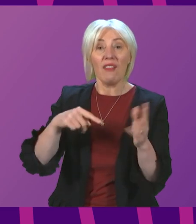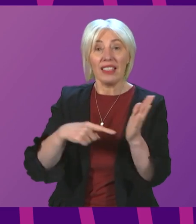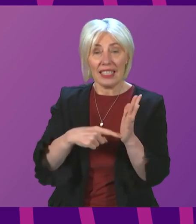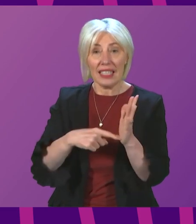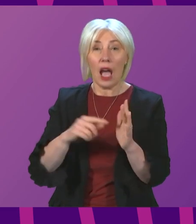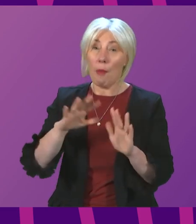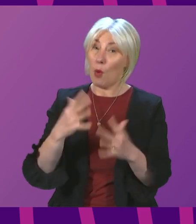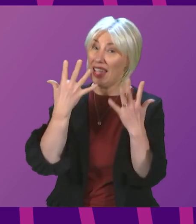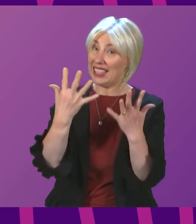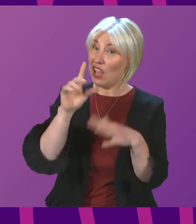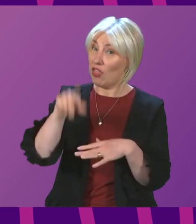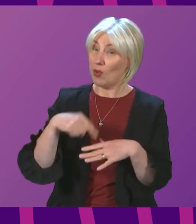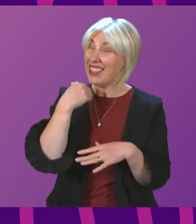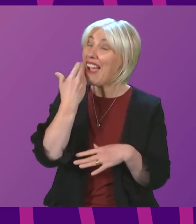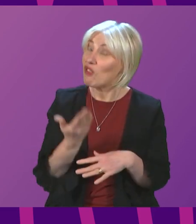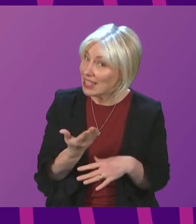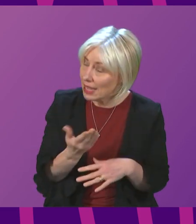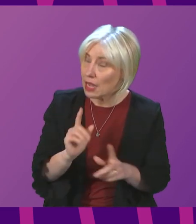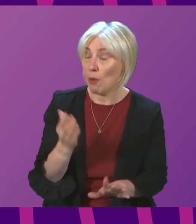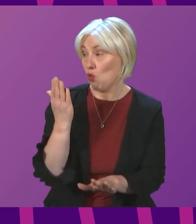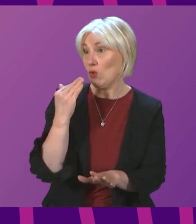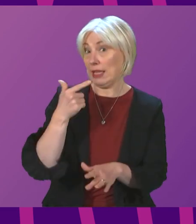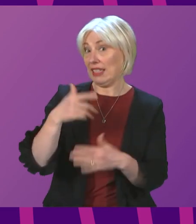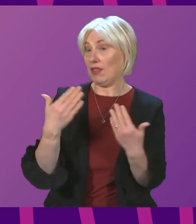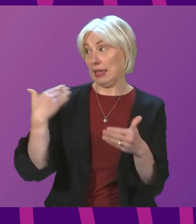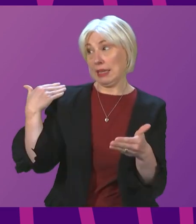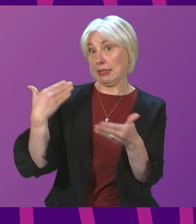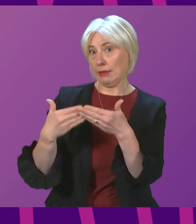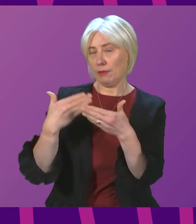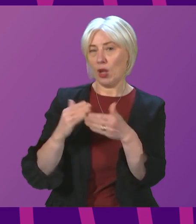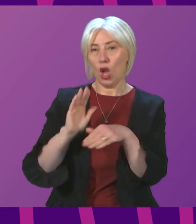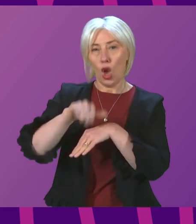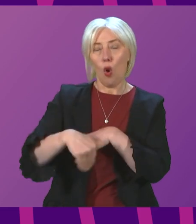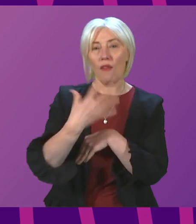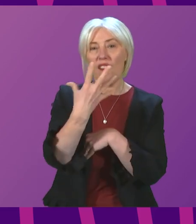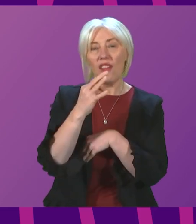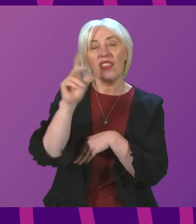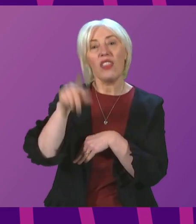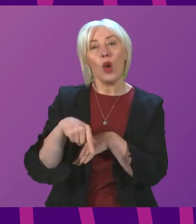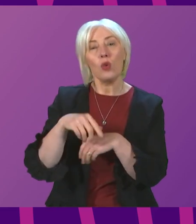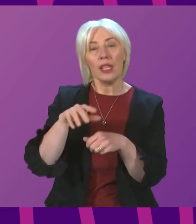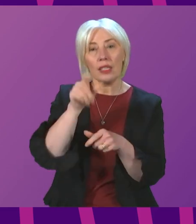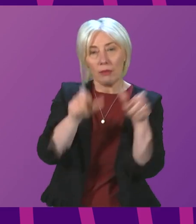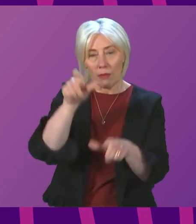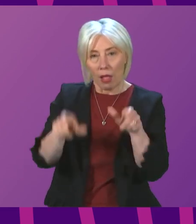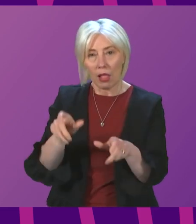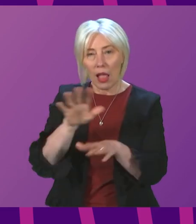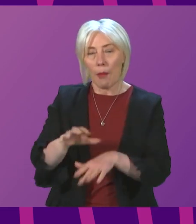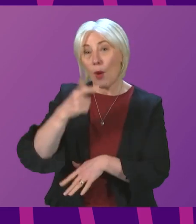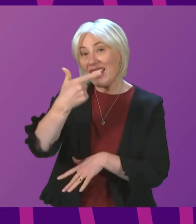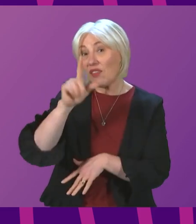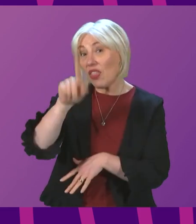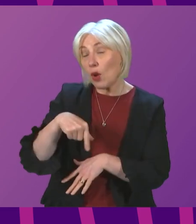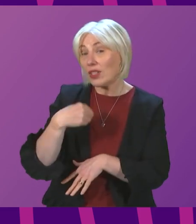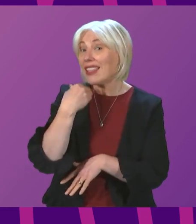,000 a day. In the most recent seven days, however, there have been just over 50,000 cases, slightly more than 7,000 a day. So